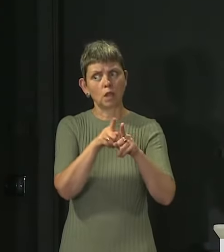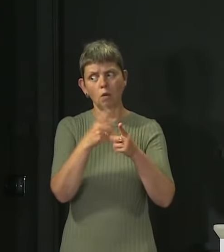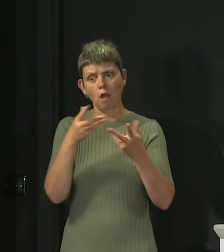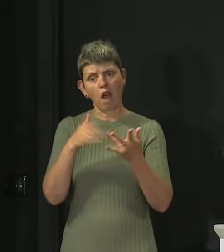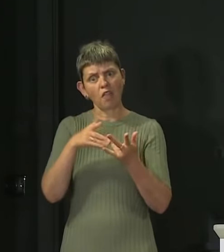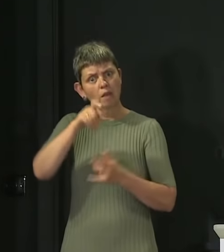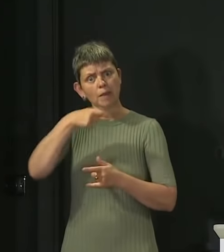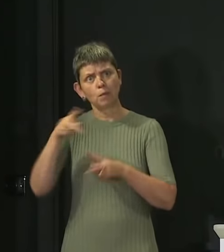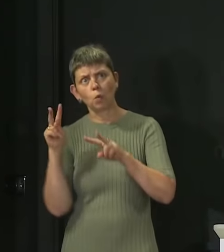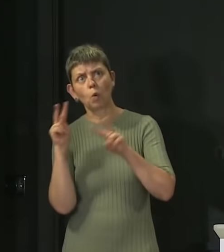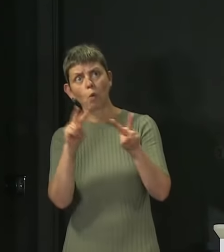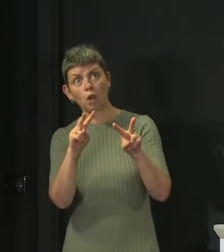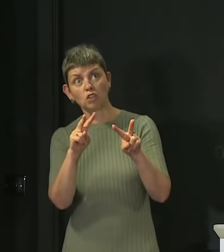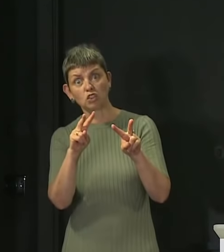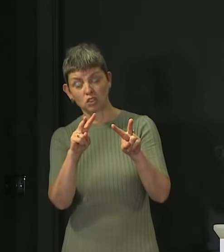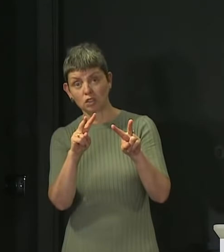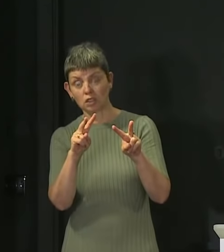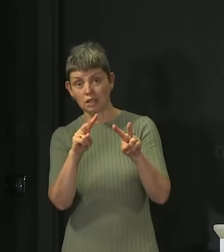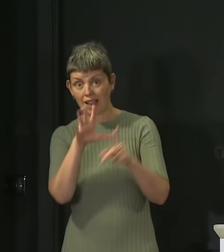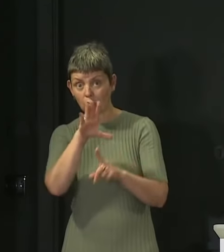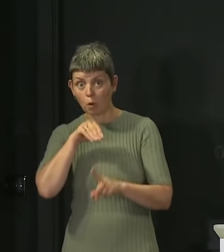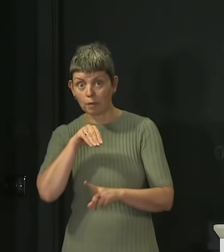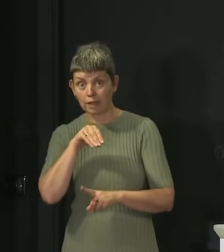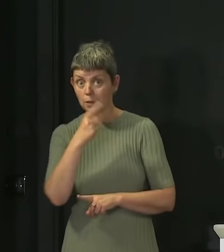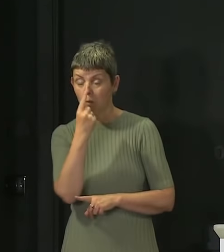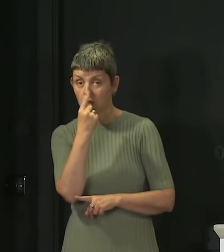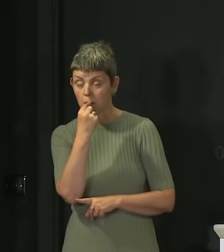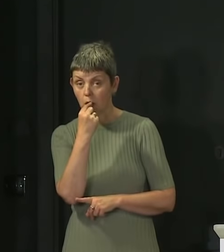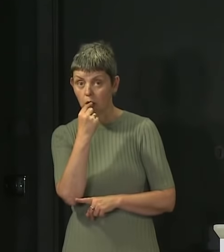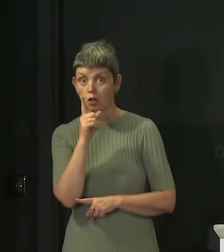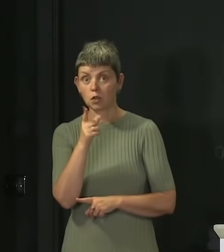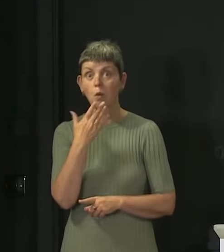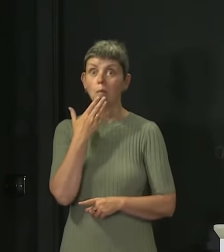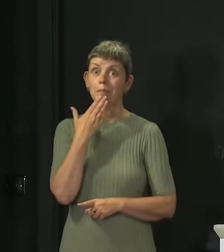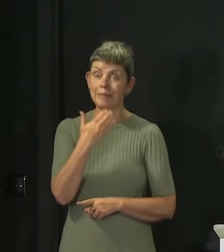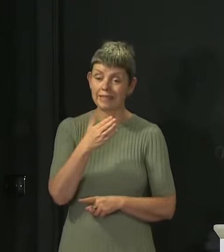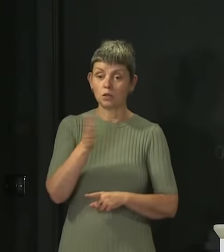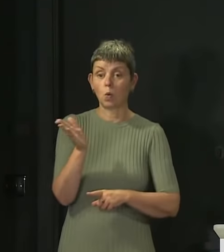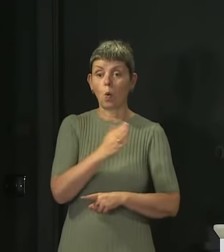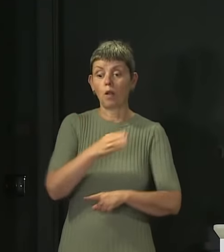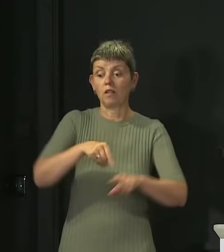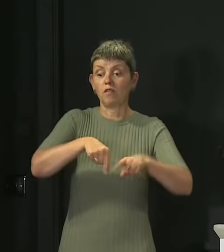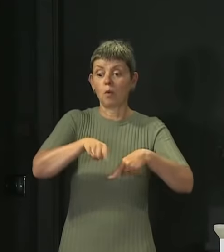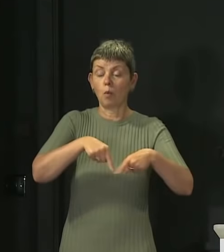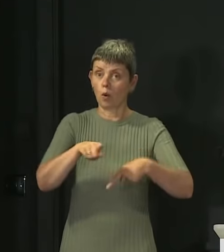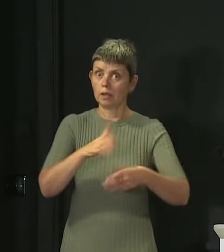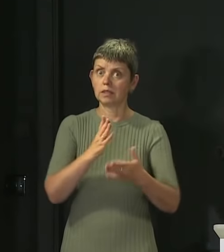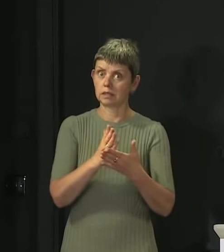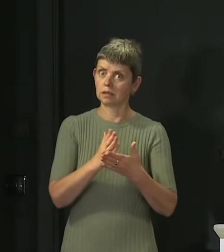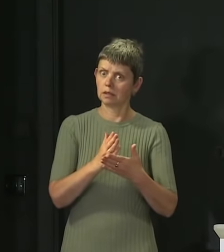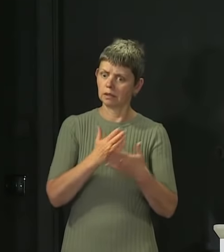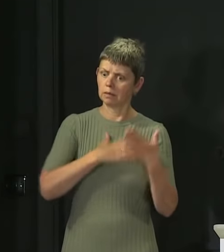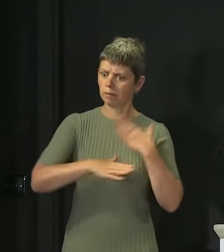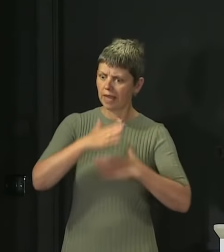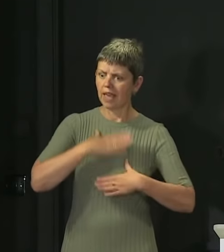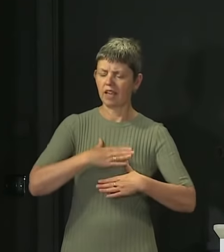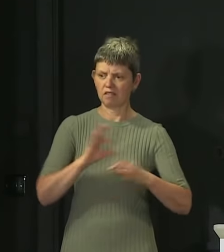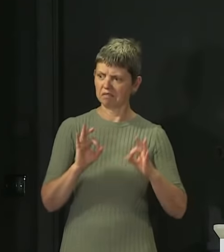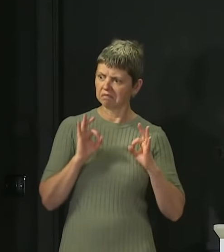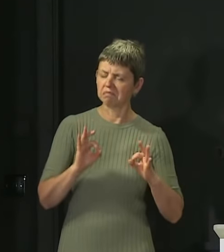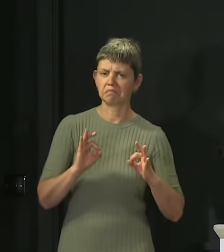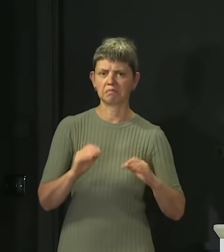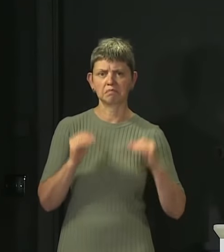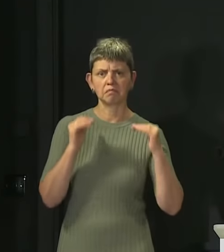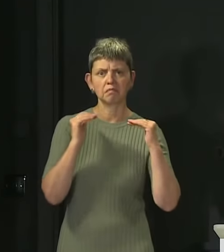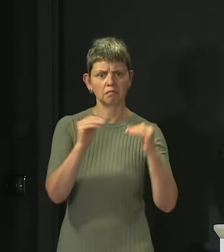as well. So, you know, I just encourage footballers to live up to that place they have in society as people who are looked up